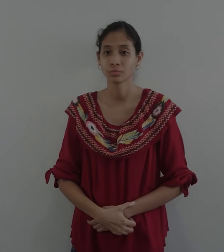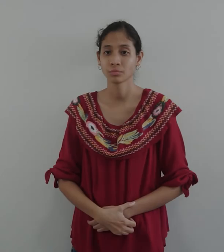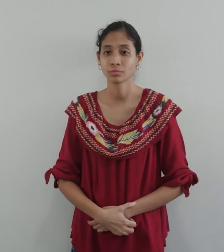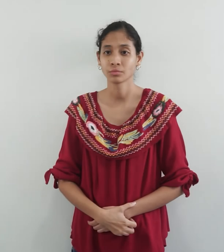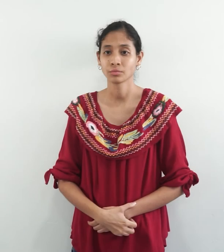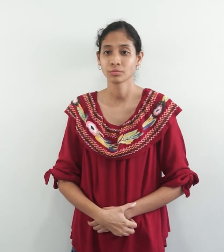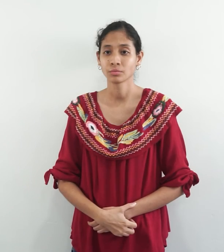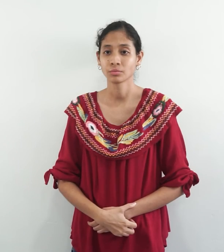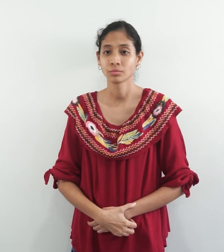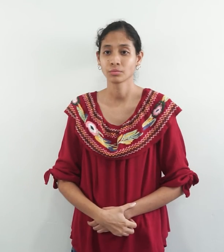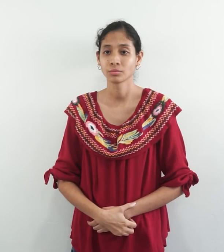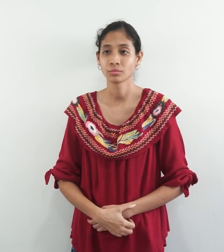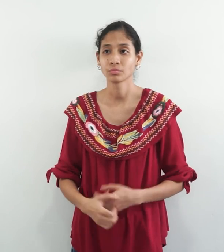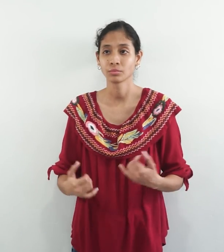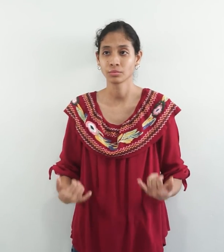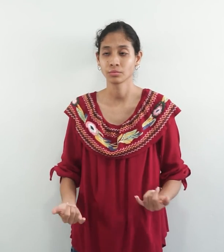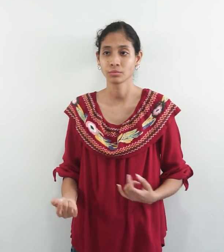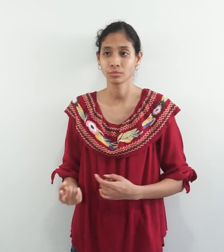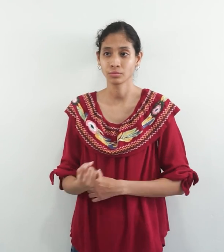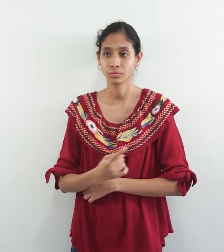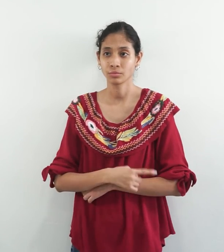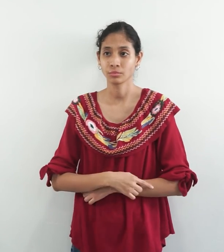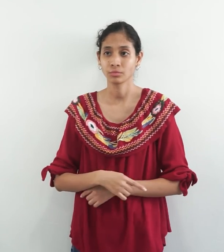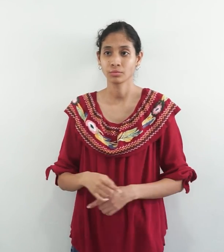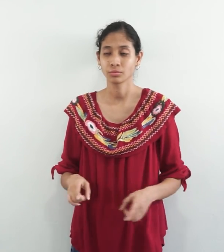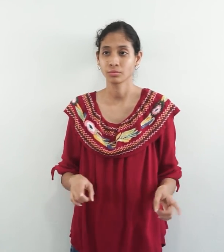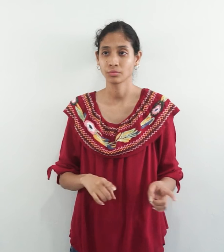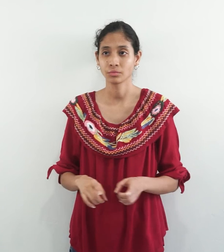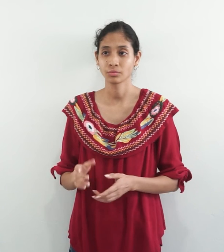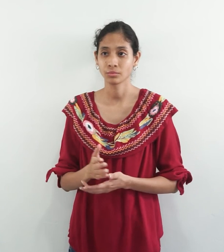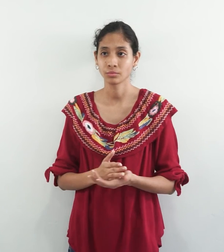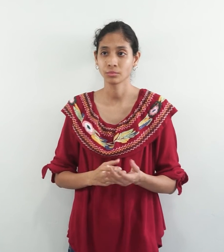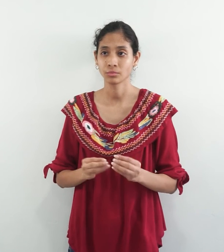Today we'll do some numbers. Are you ready?